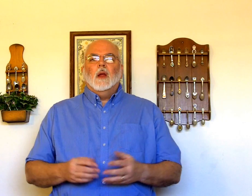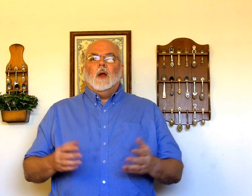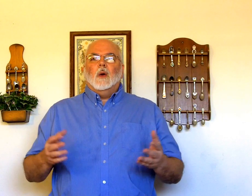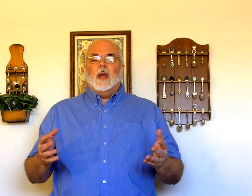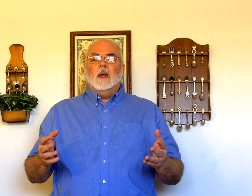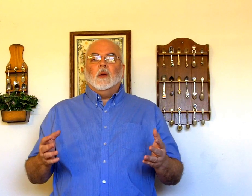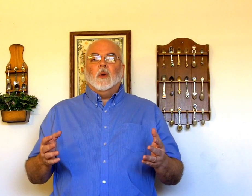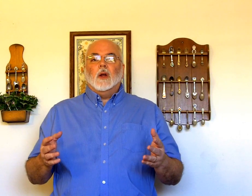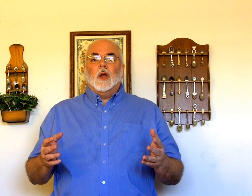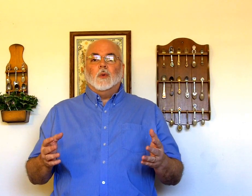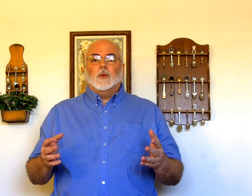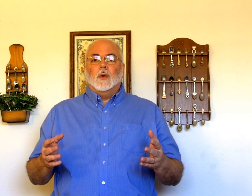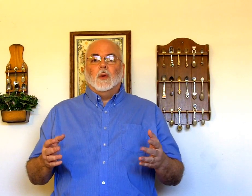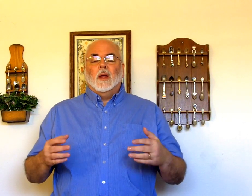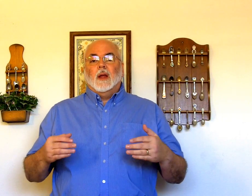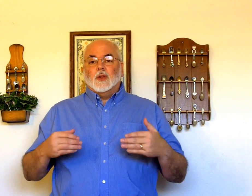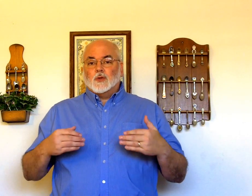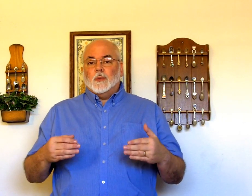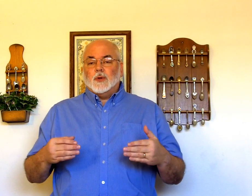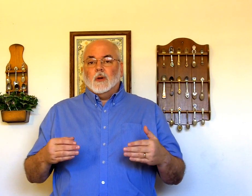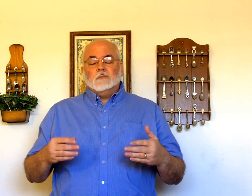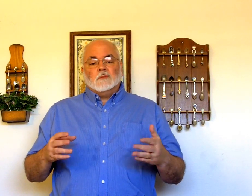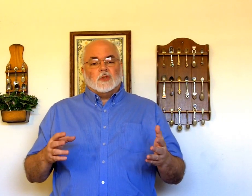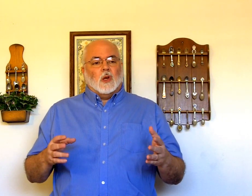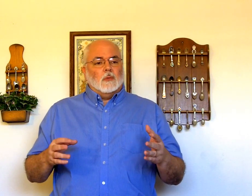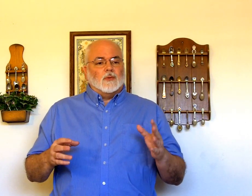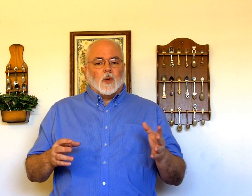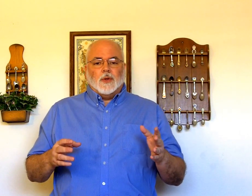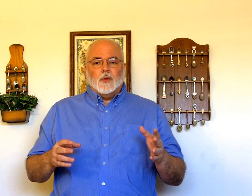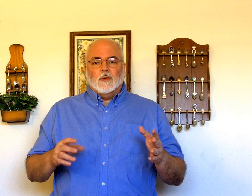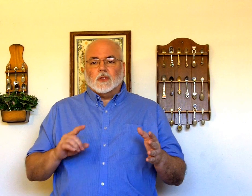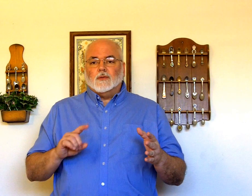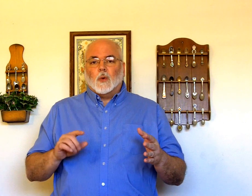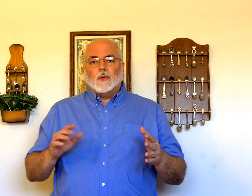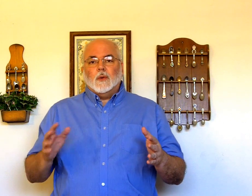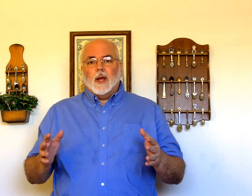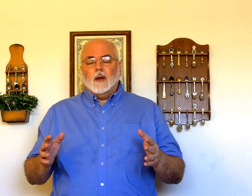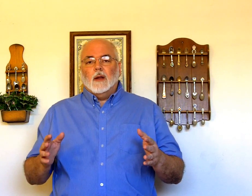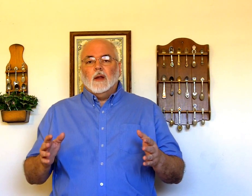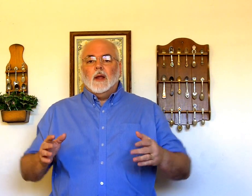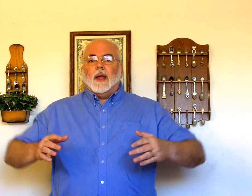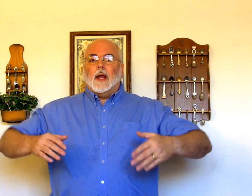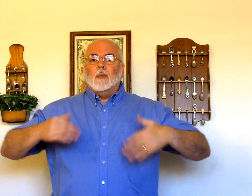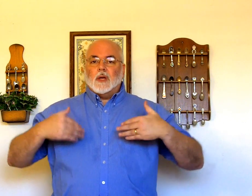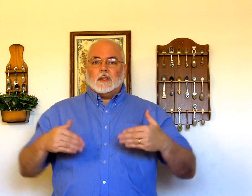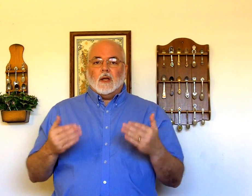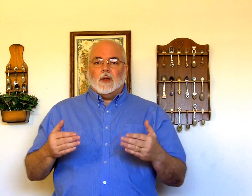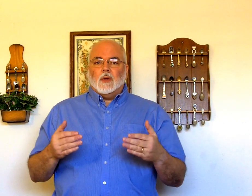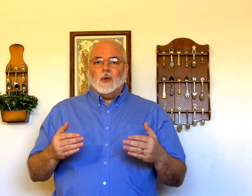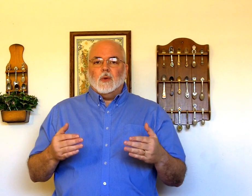Okay, here we're going go through the scripture, Psalms 42, verses 4 through 8, and I'm going to sign it to you